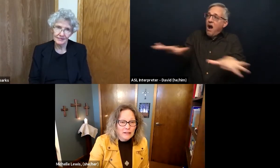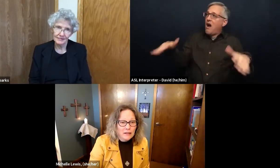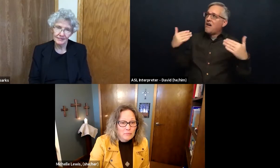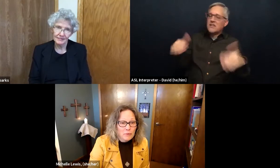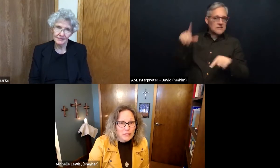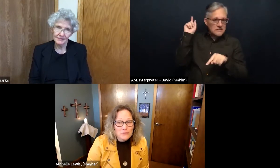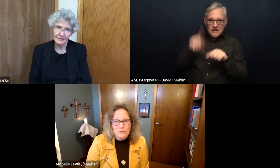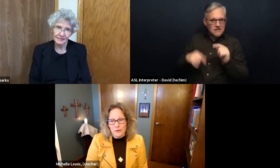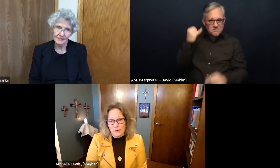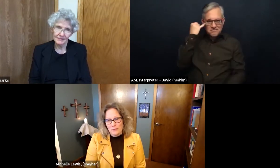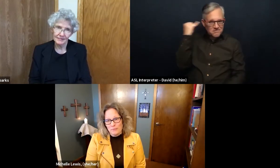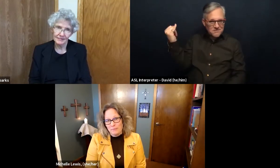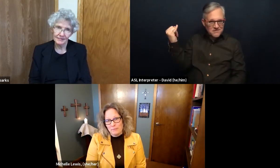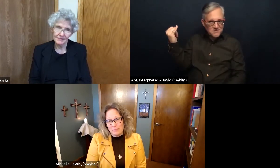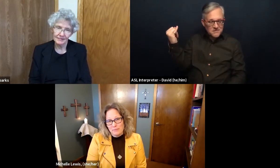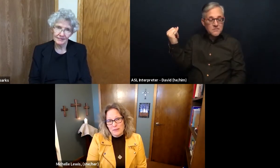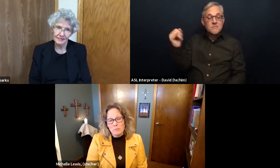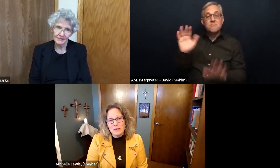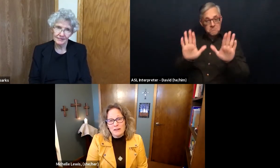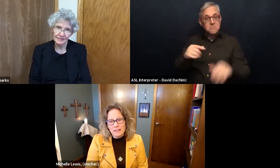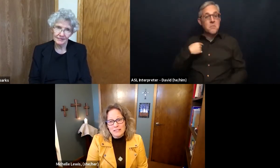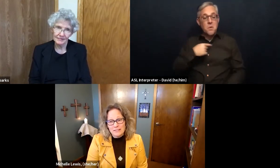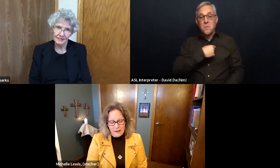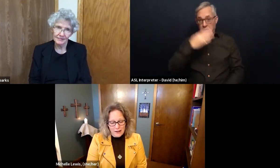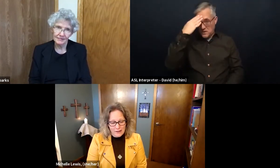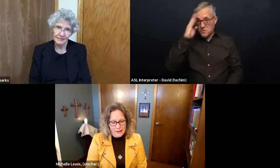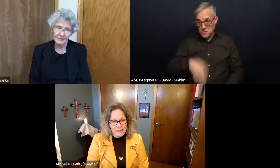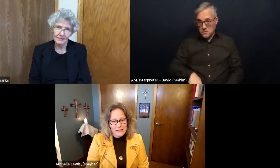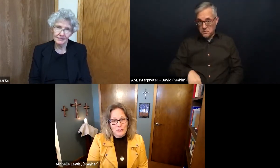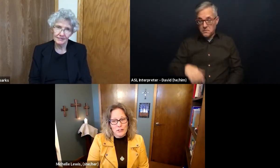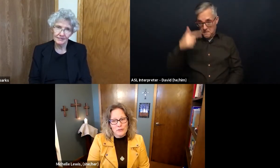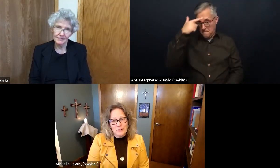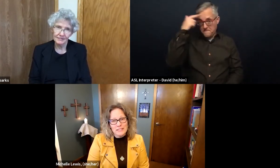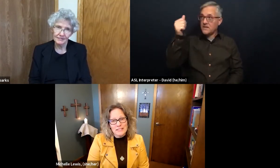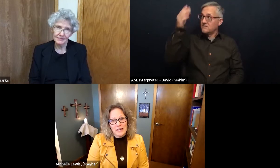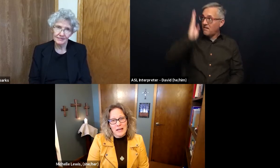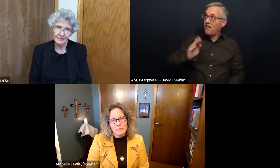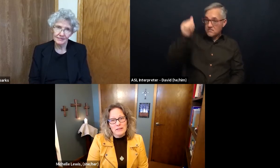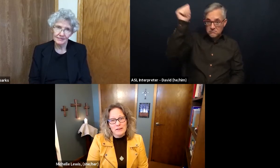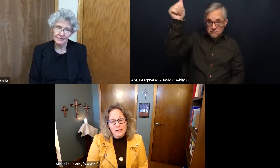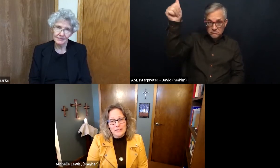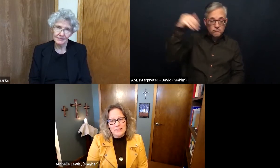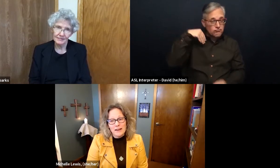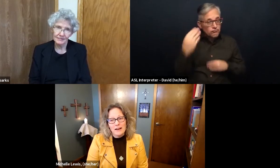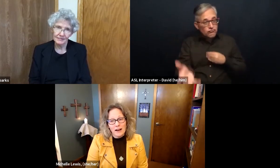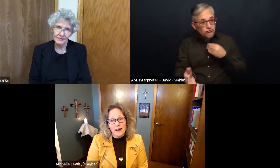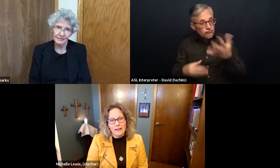But we do know that because God is generous and because God